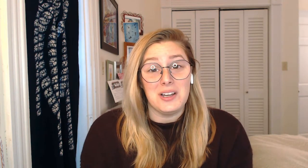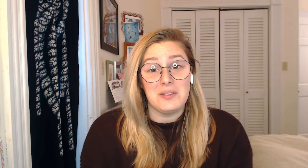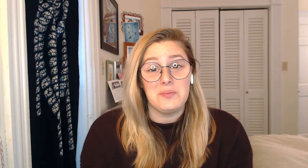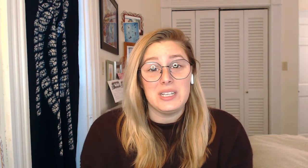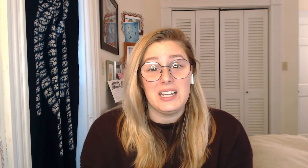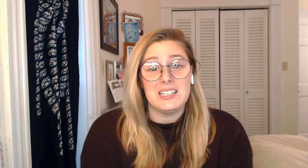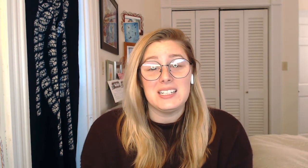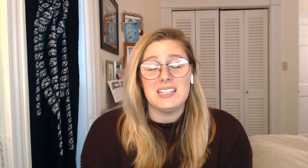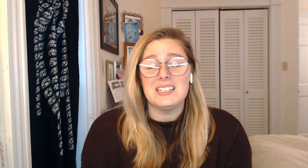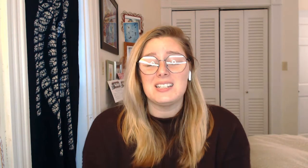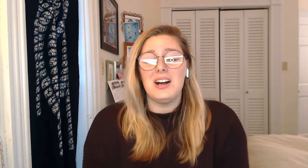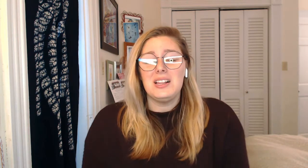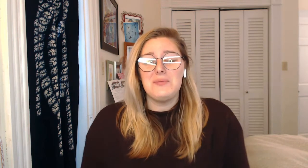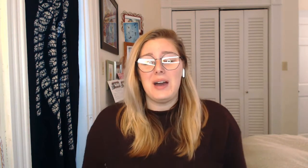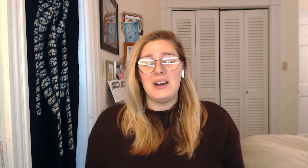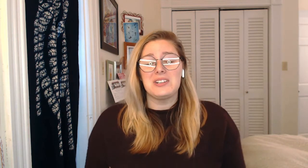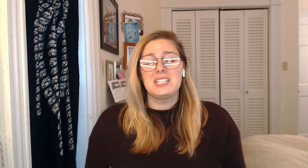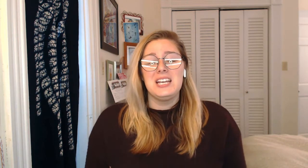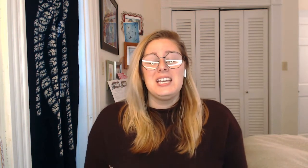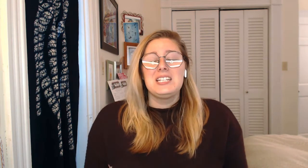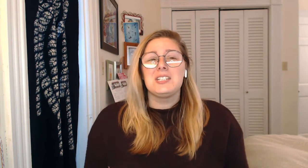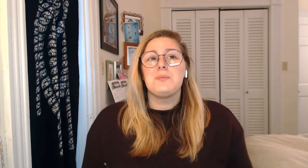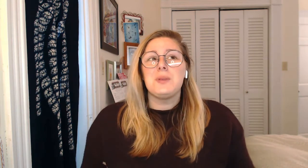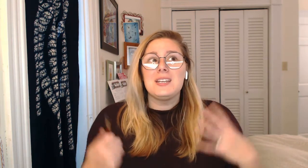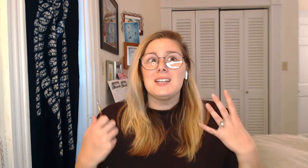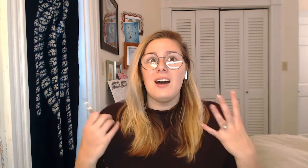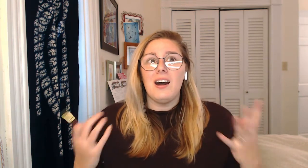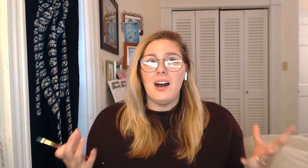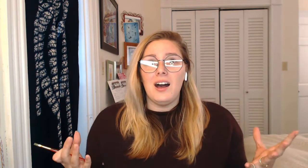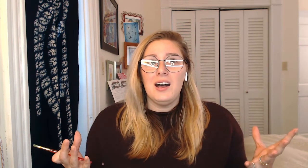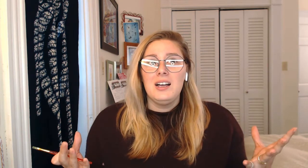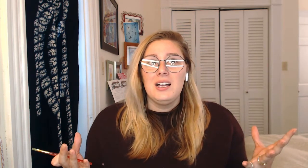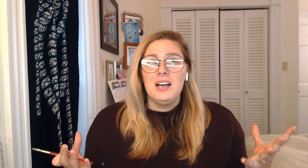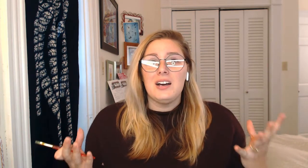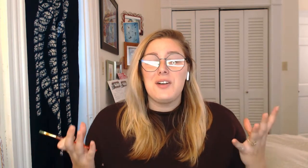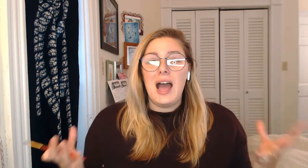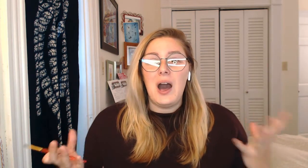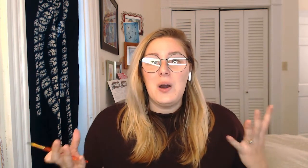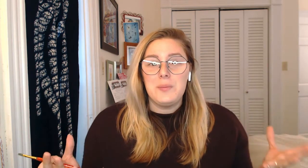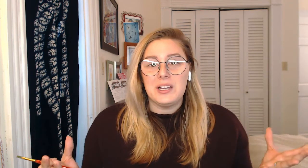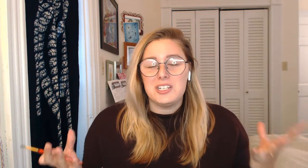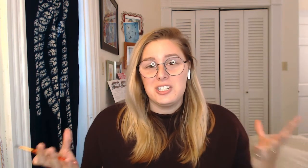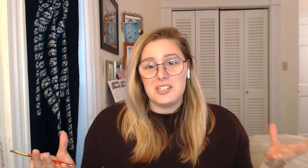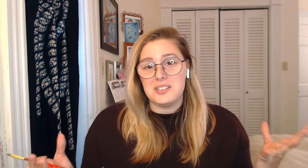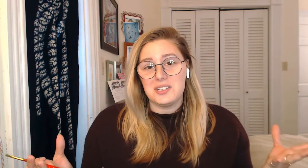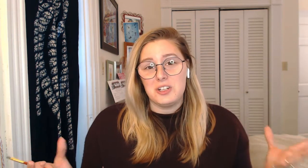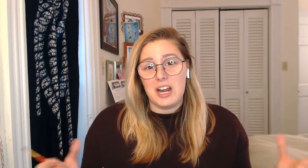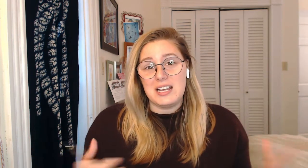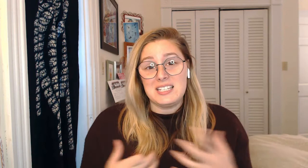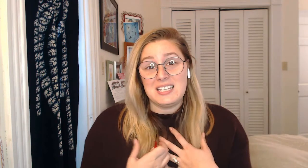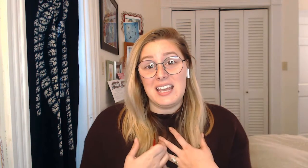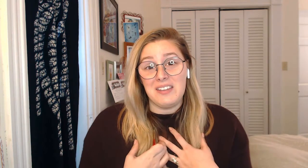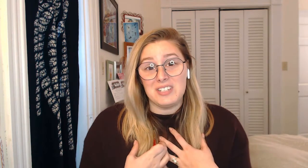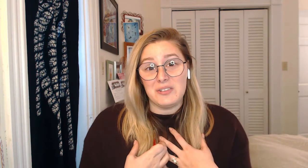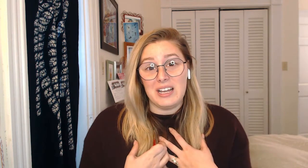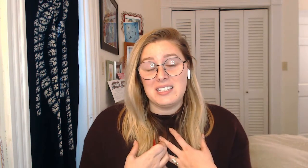because it is all about just being in awe of how much Jesus Christ gave to us.